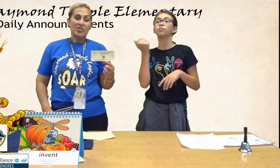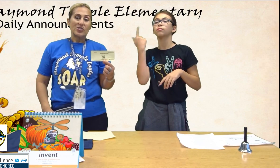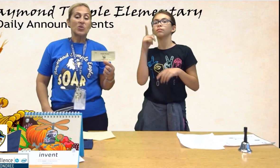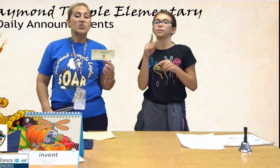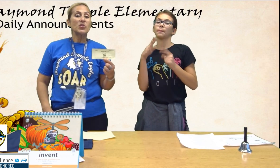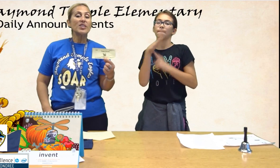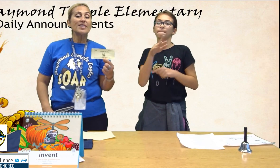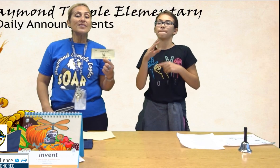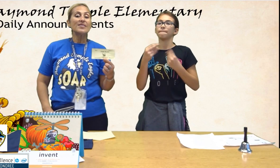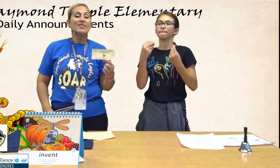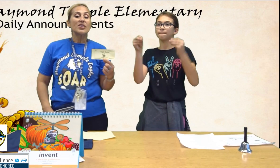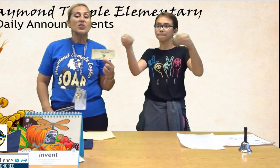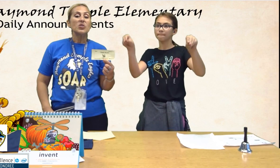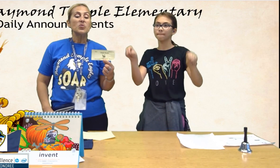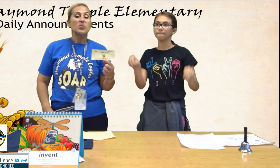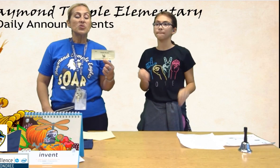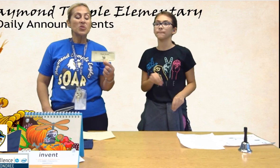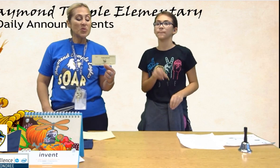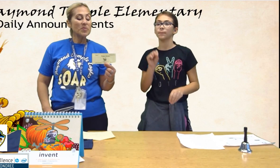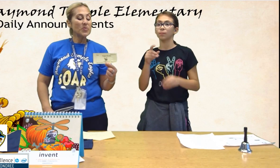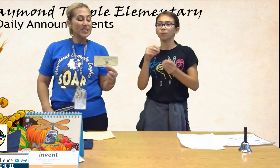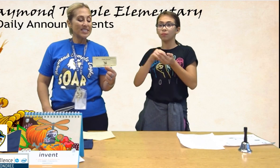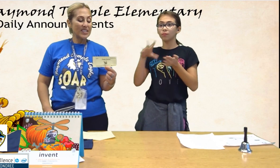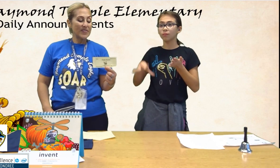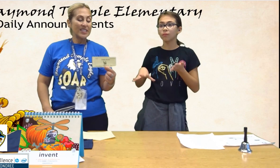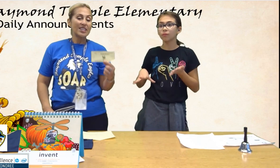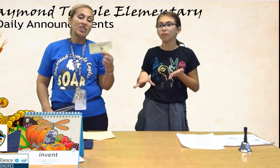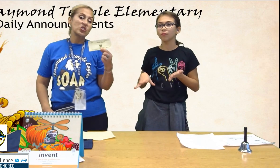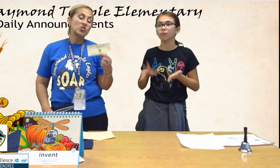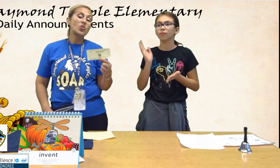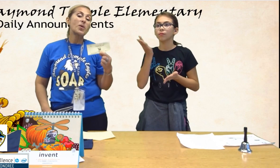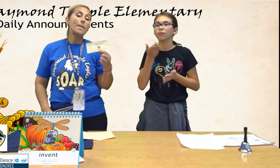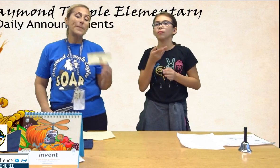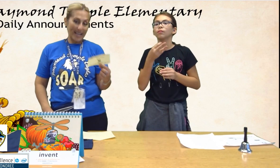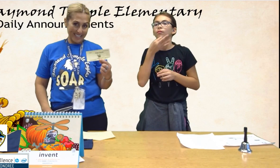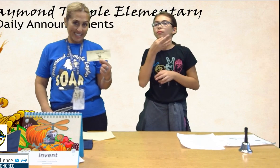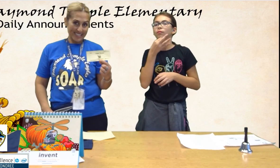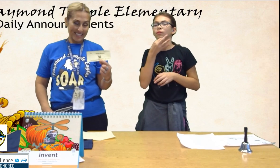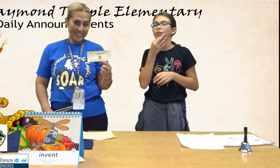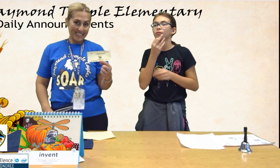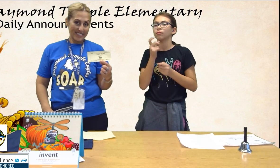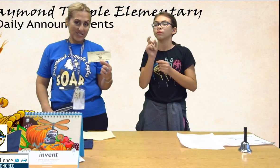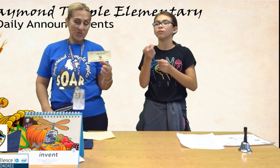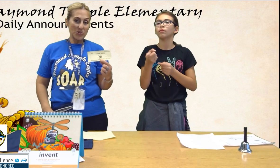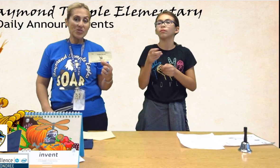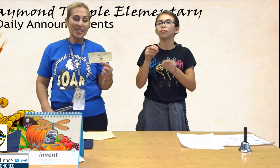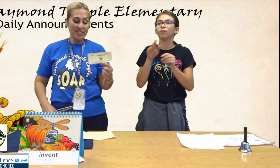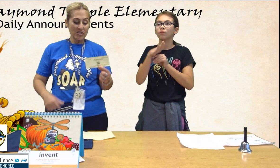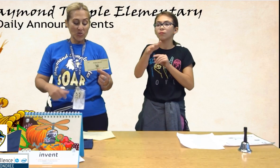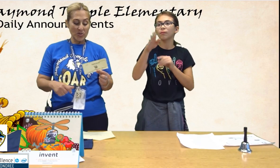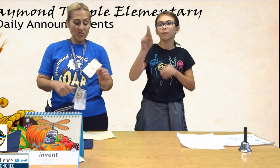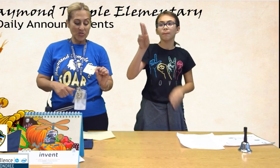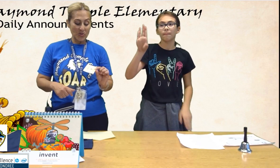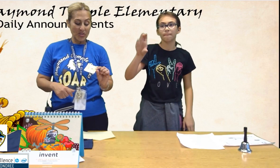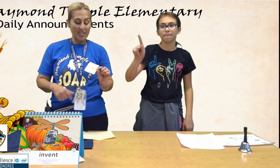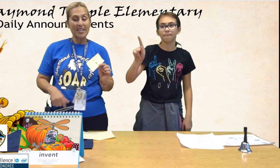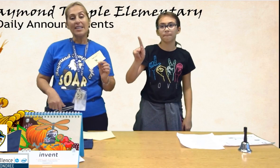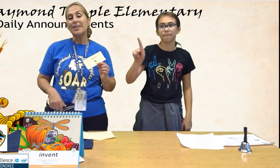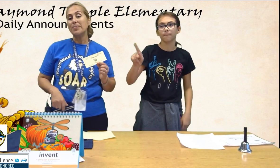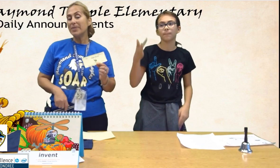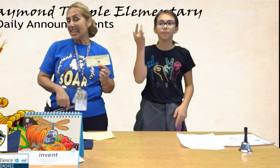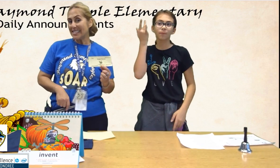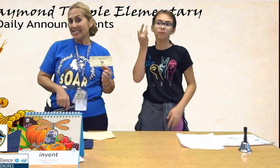So, students, you will soon be receiving a SORI BUCK to use at the SORI store